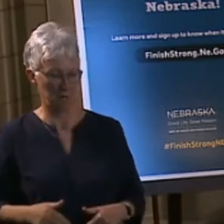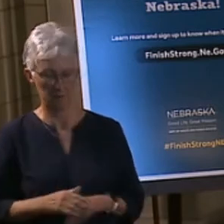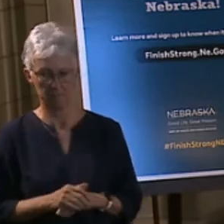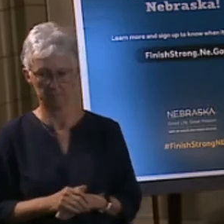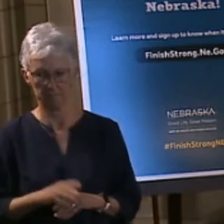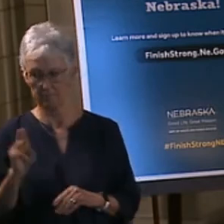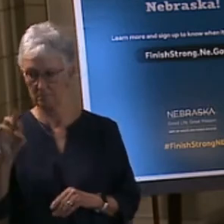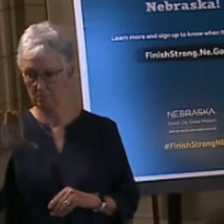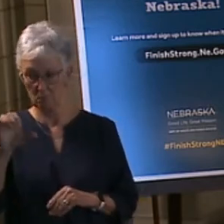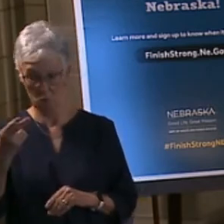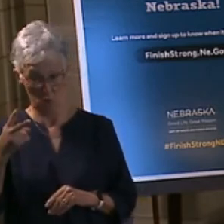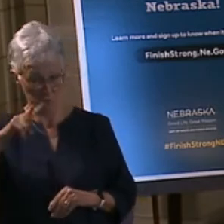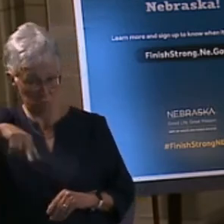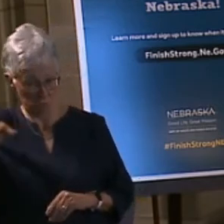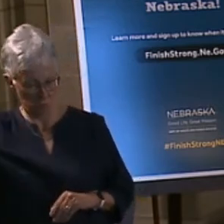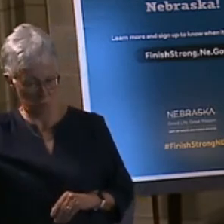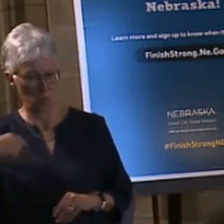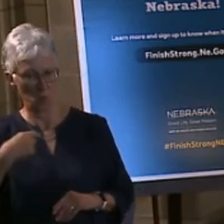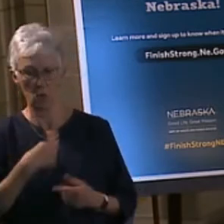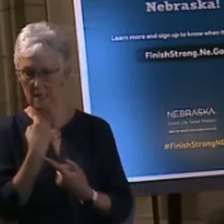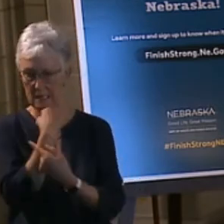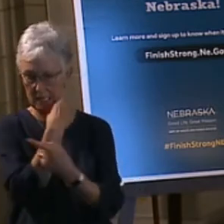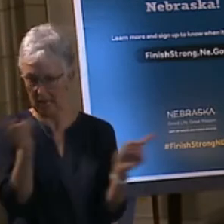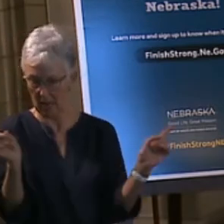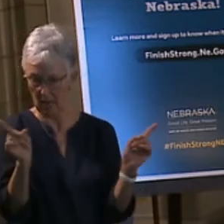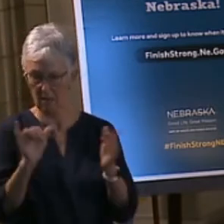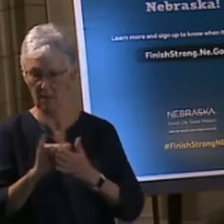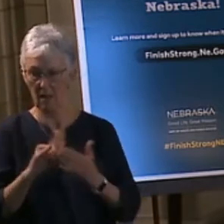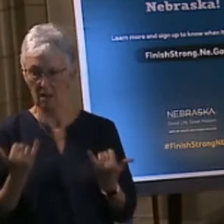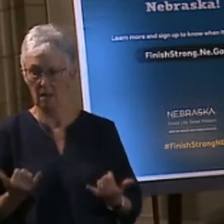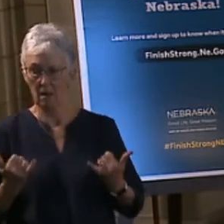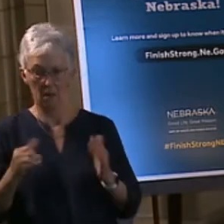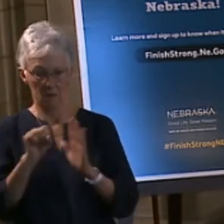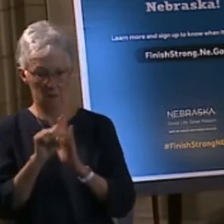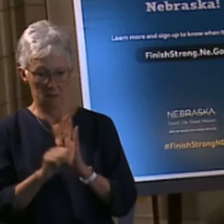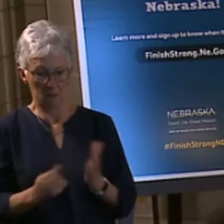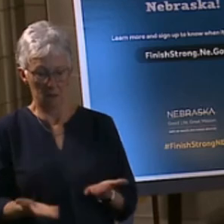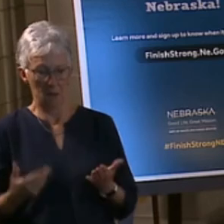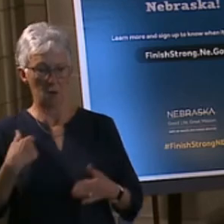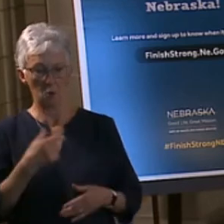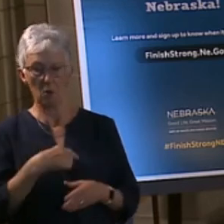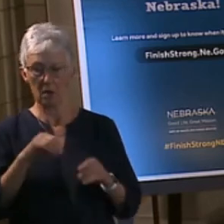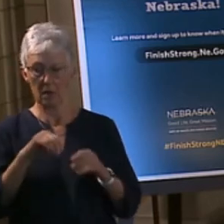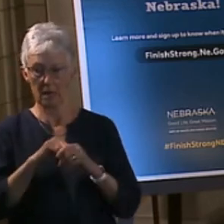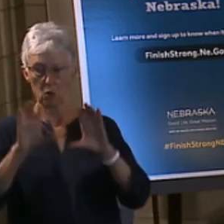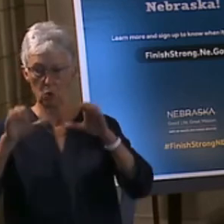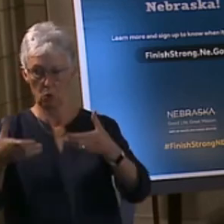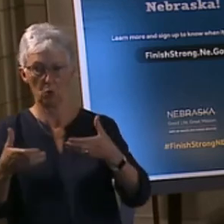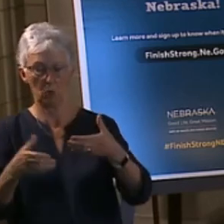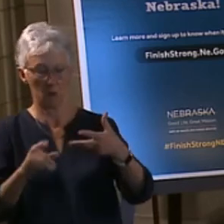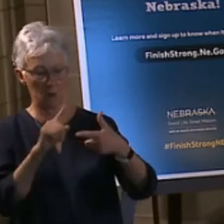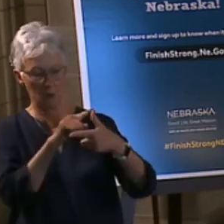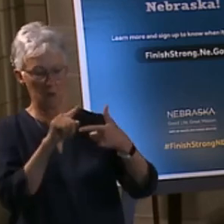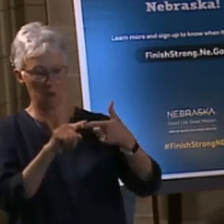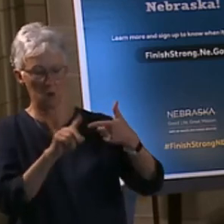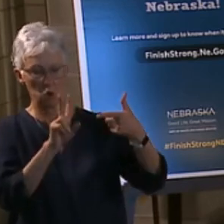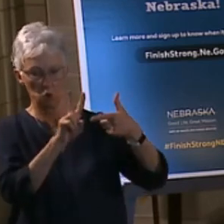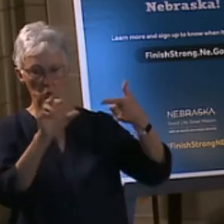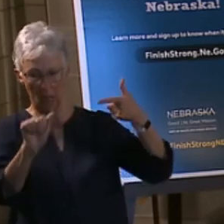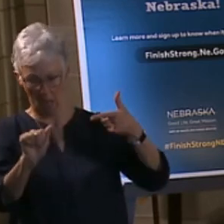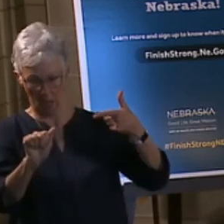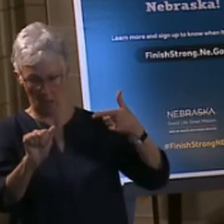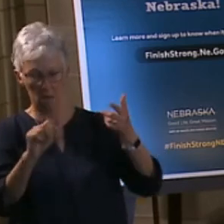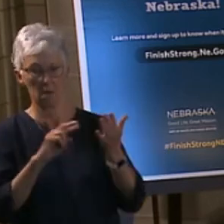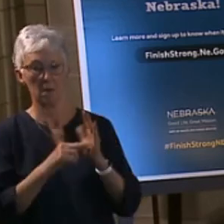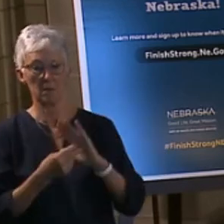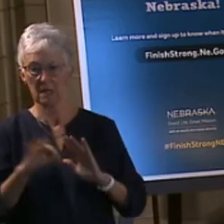announced the state was moving into the phase 2A where we were directing health departments to be able to prioritize with 90% of